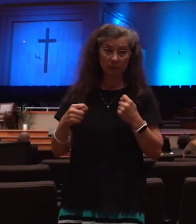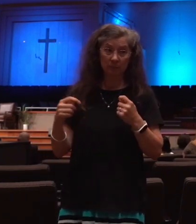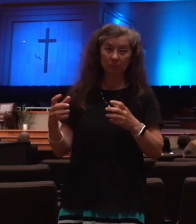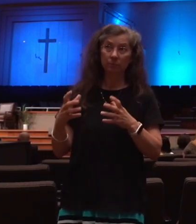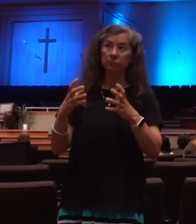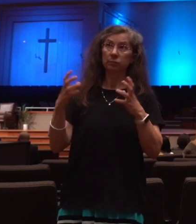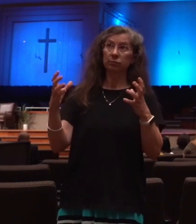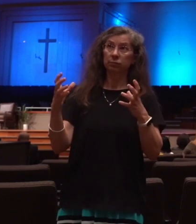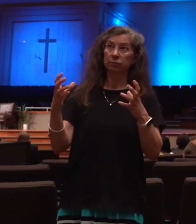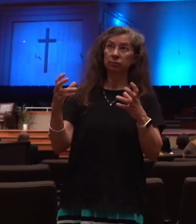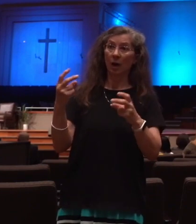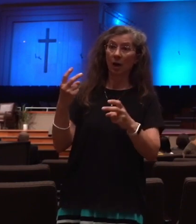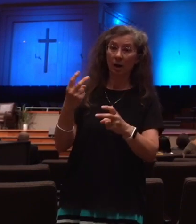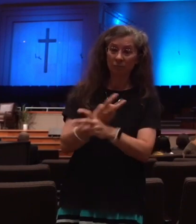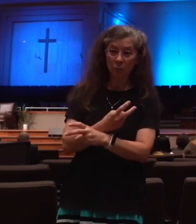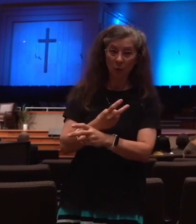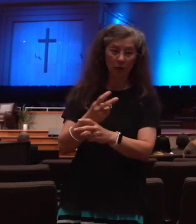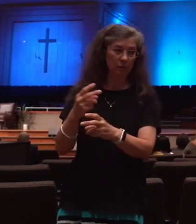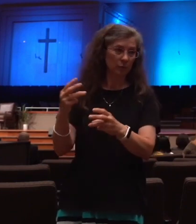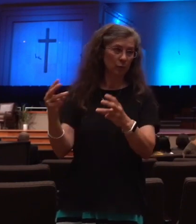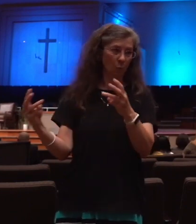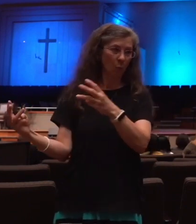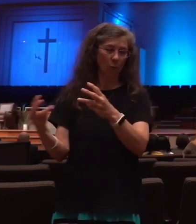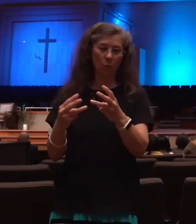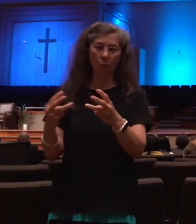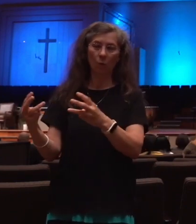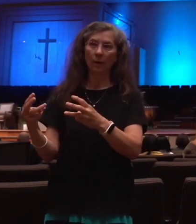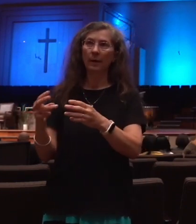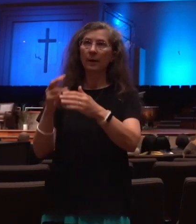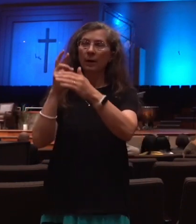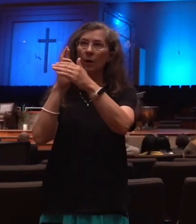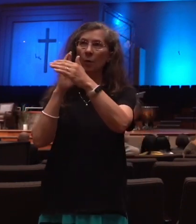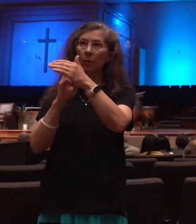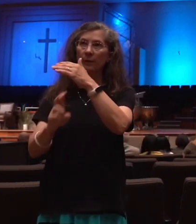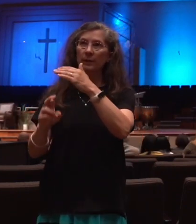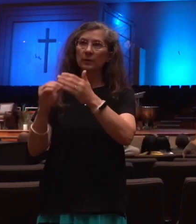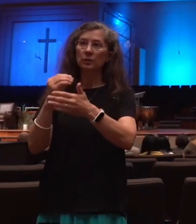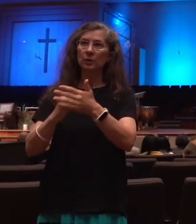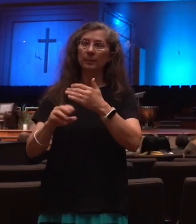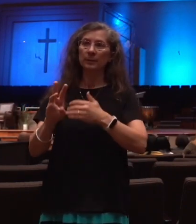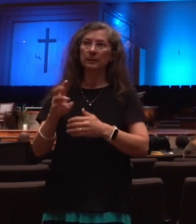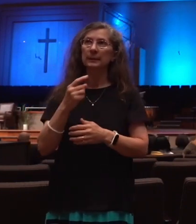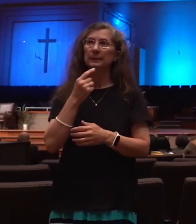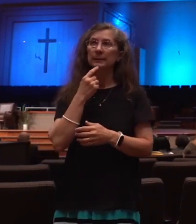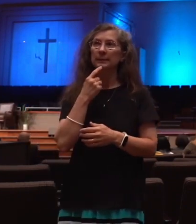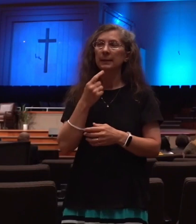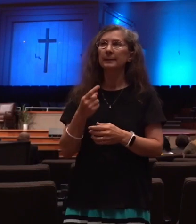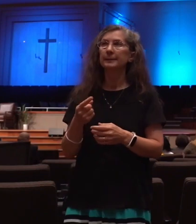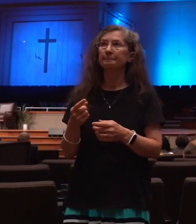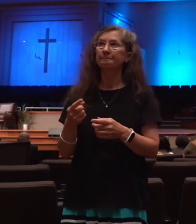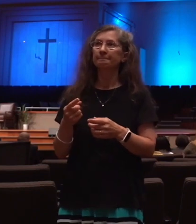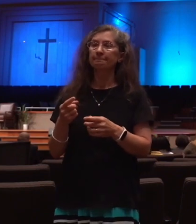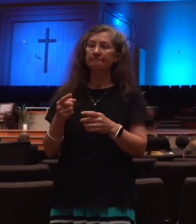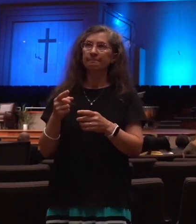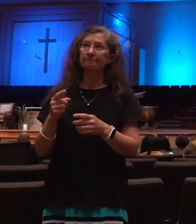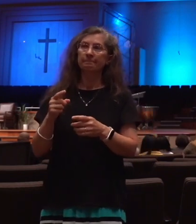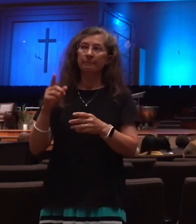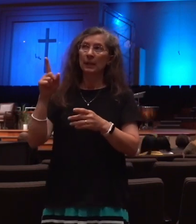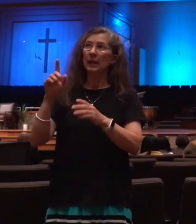It says there in Revelation chapter six, verse three, it says, and when he had opened the second seal, I heard the second